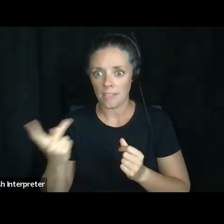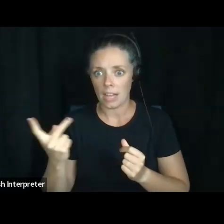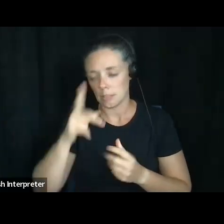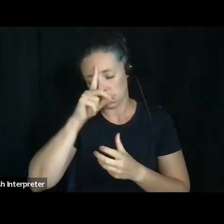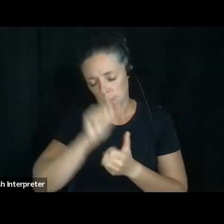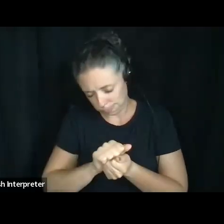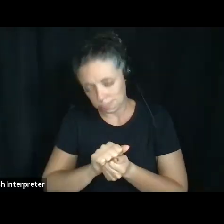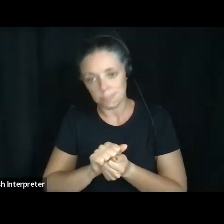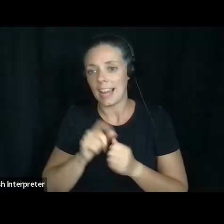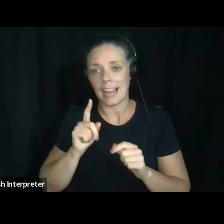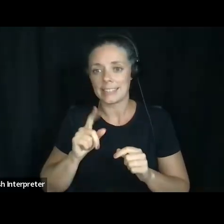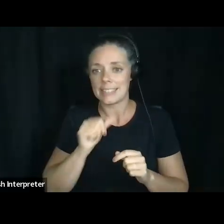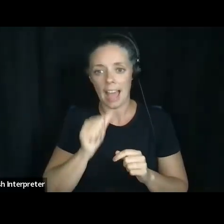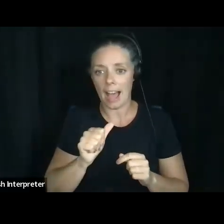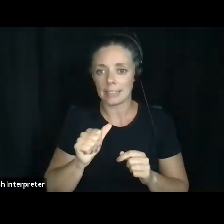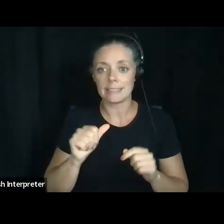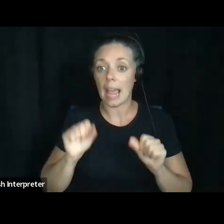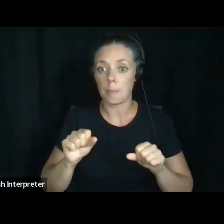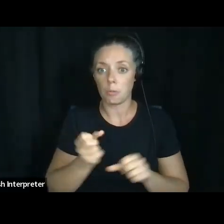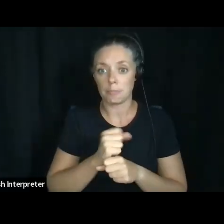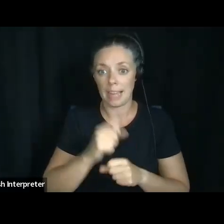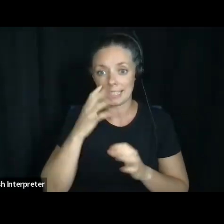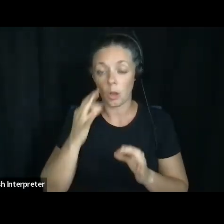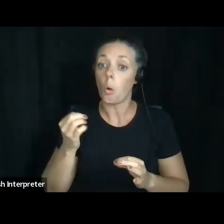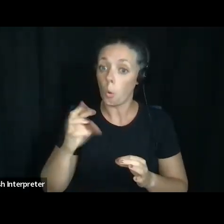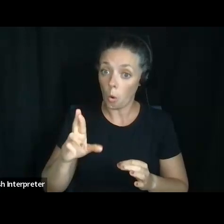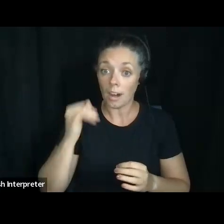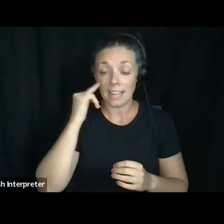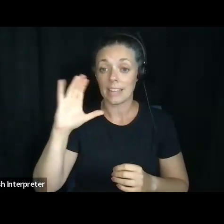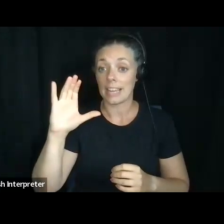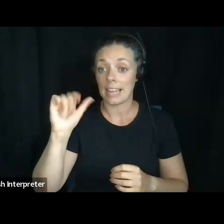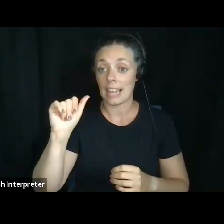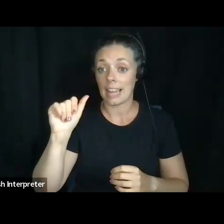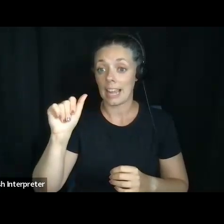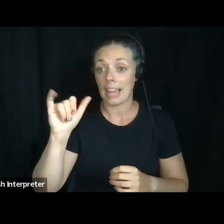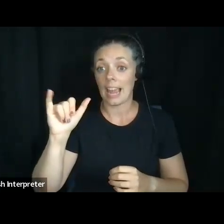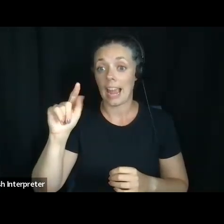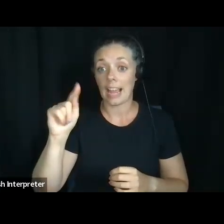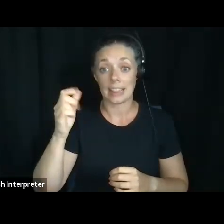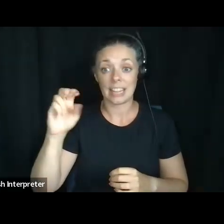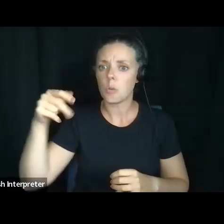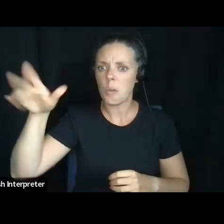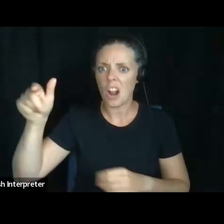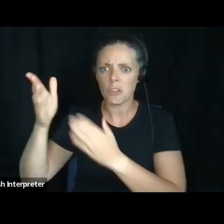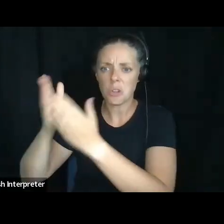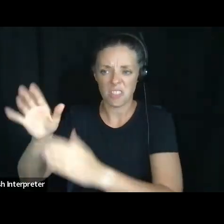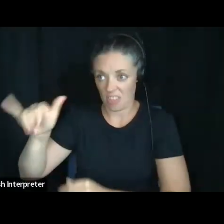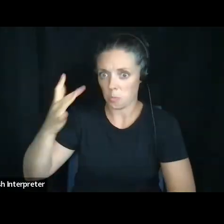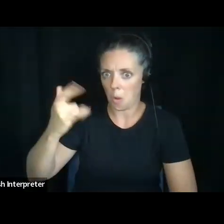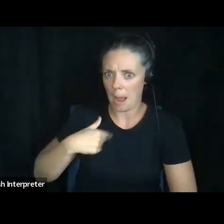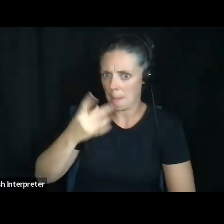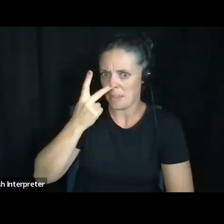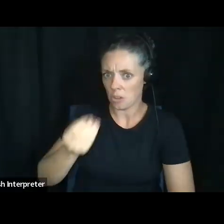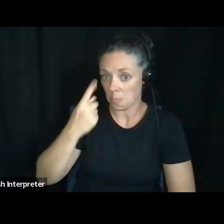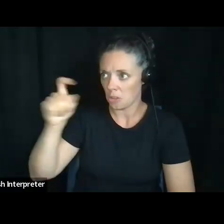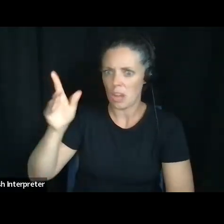or a less morbid thing. What if Caitlin goes on a cruise and that's why I'm so pissed at her because she didn't invite me. Um, what if